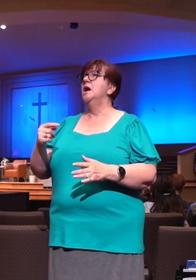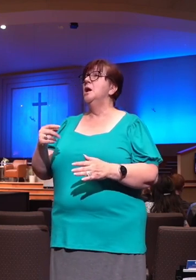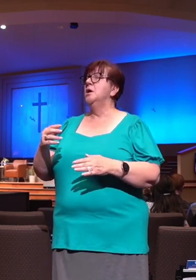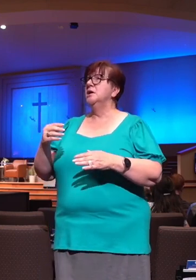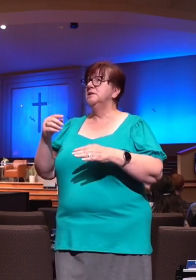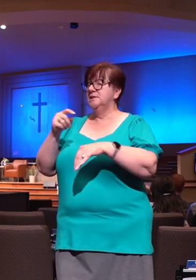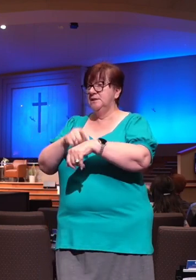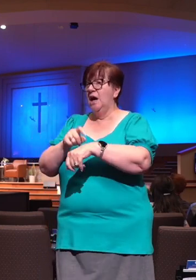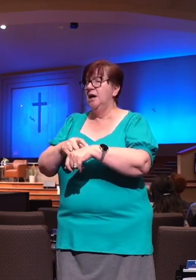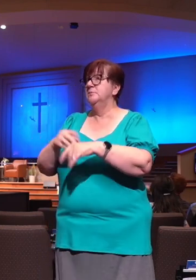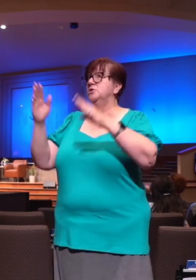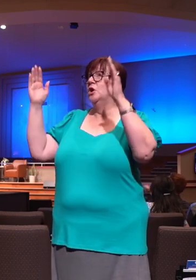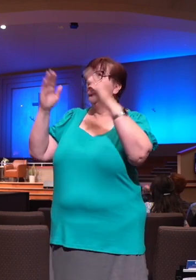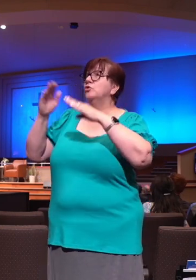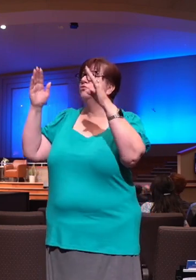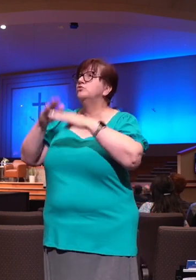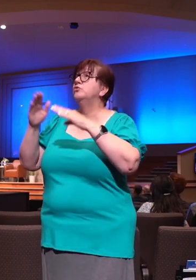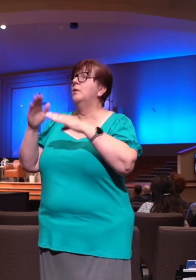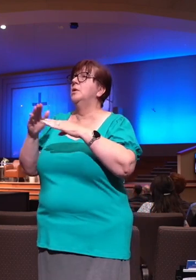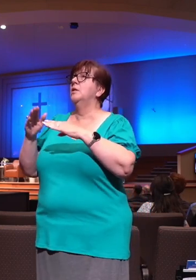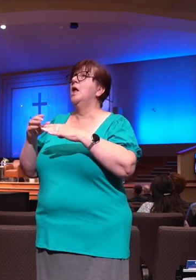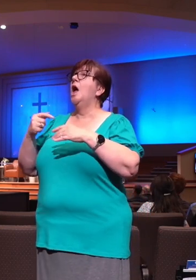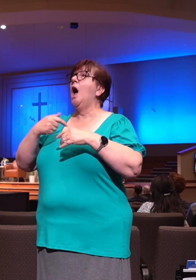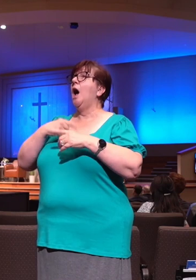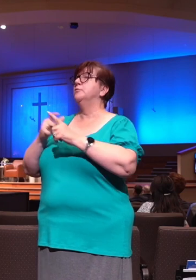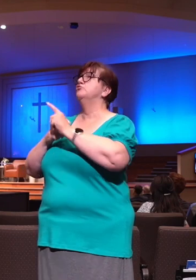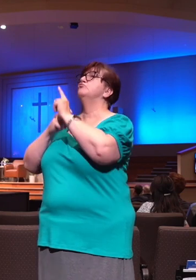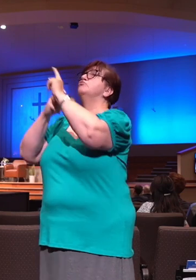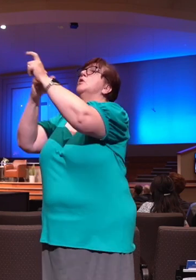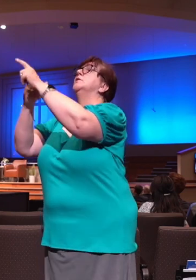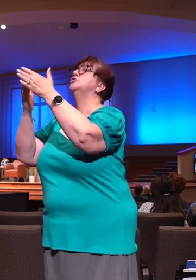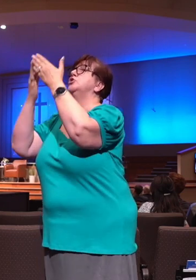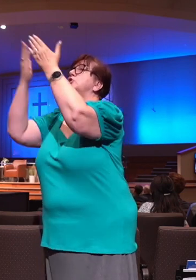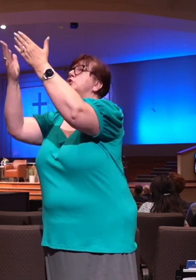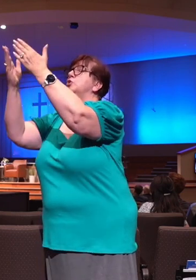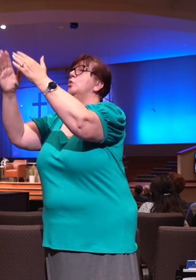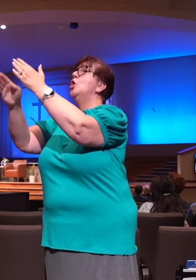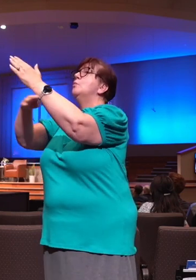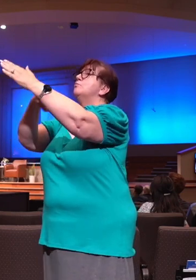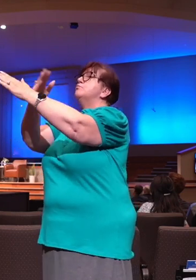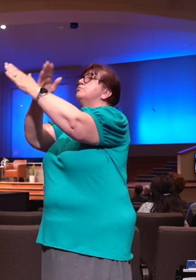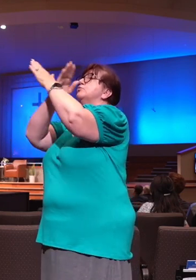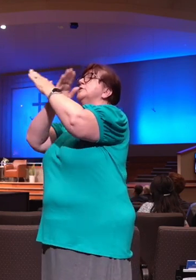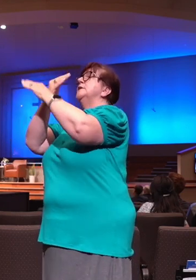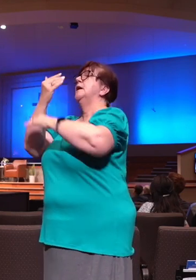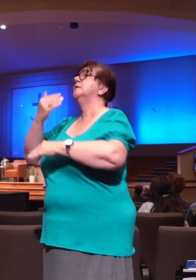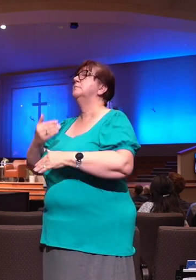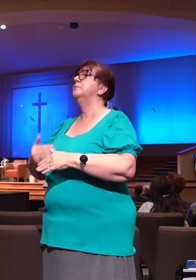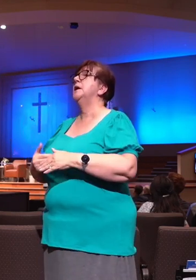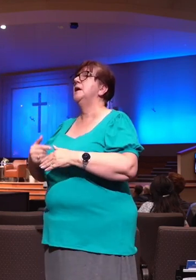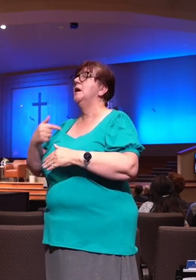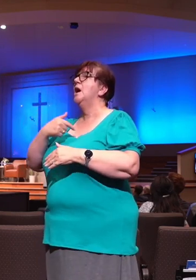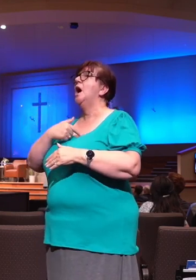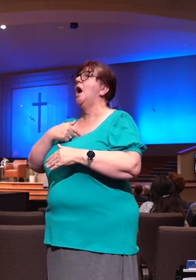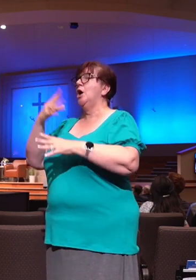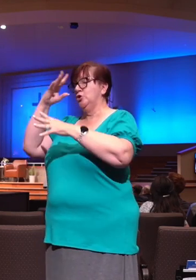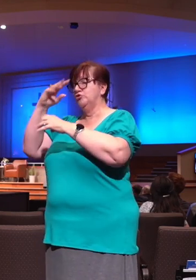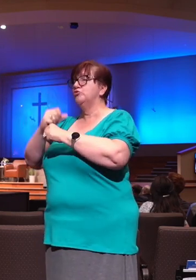in times of turmoil. He says, God, would you protect me? And I am going to run to you. I'm going to place my trust in you